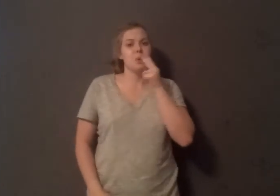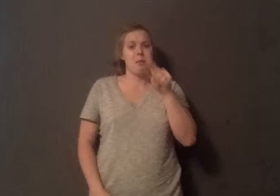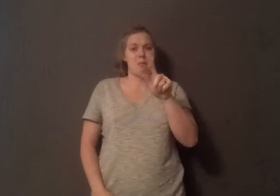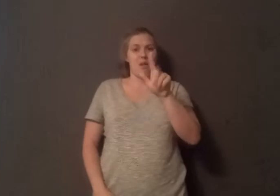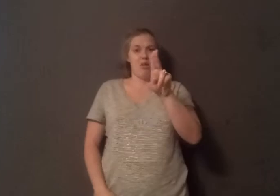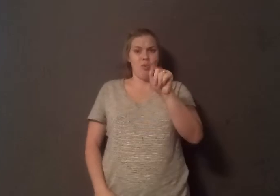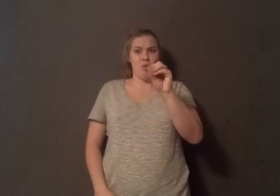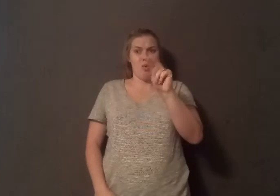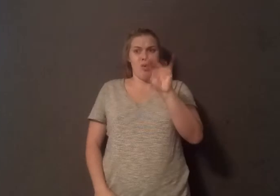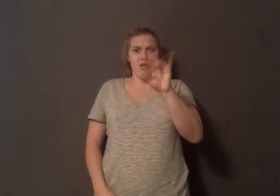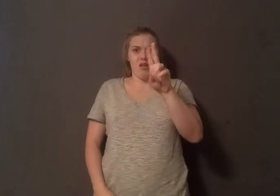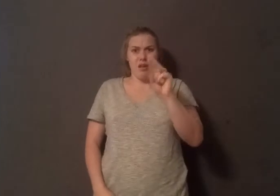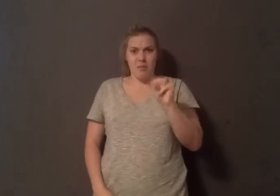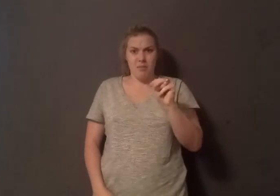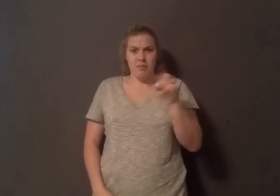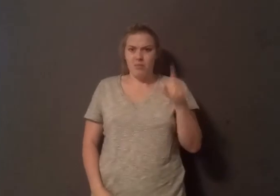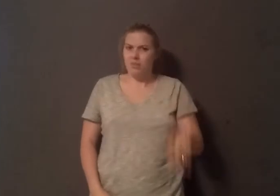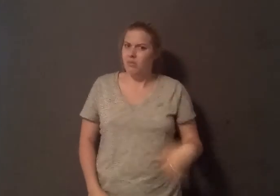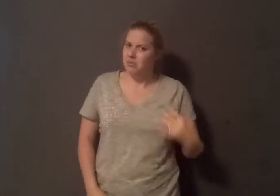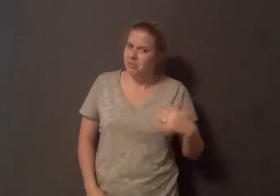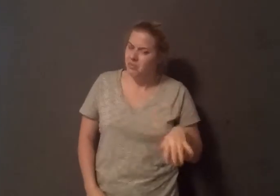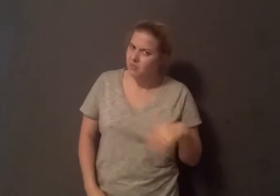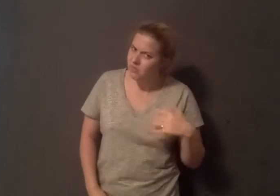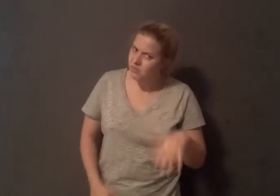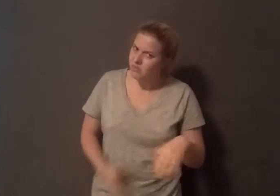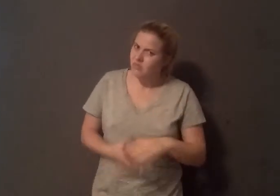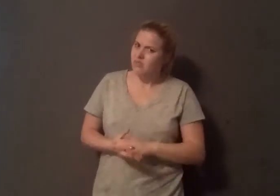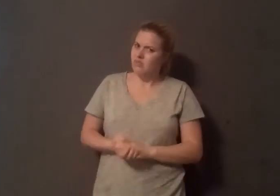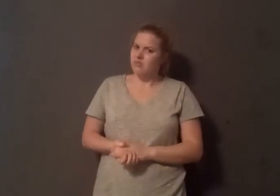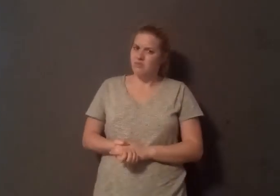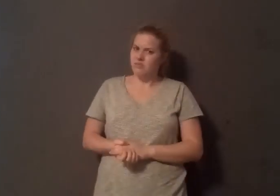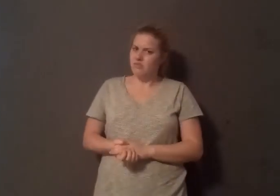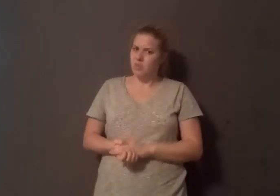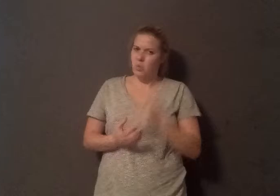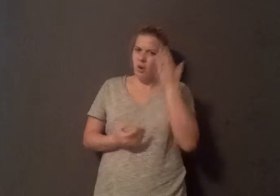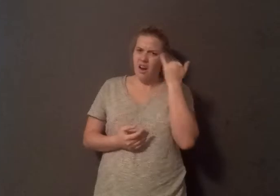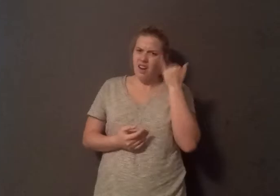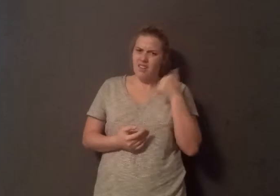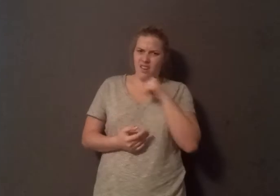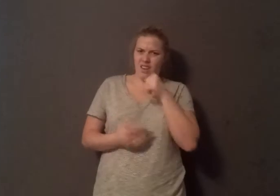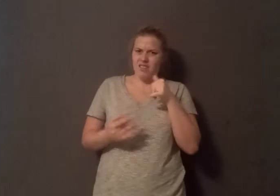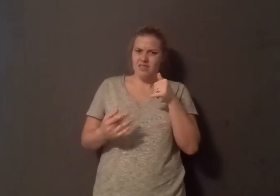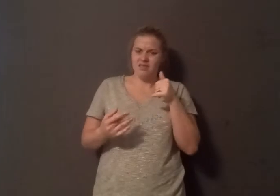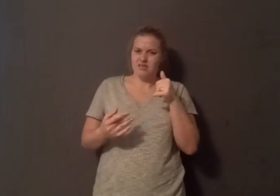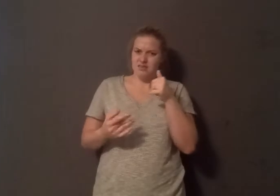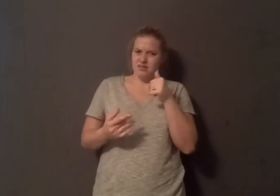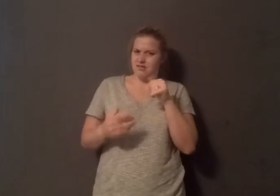plutonium. This would be like a lung association having a how to roll your own cigarette section on their website. It's kind of the same thing.